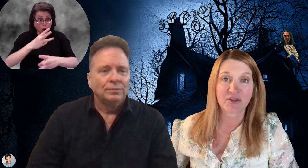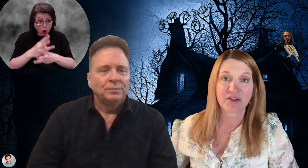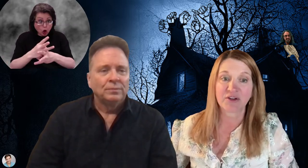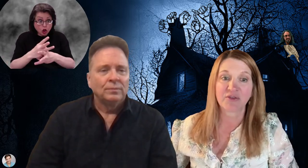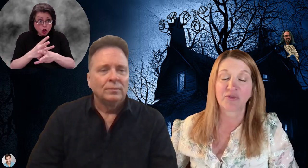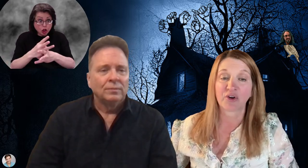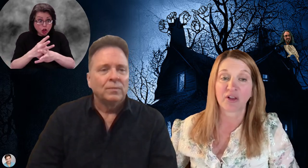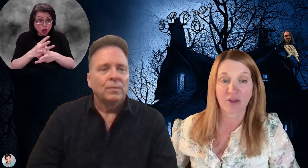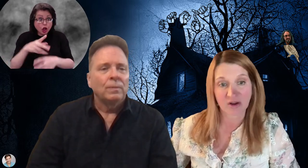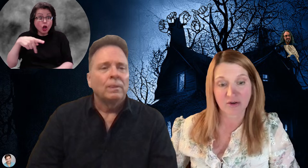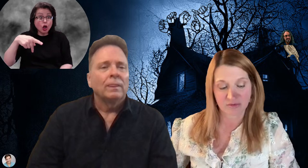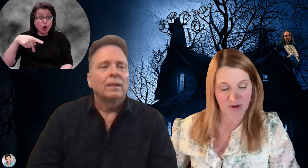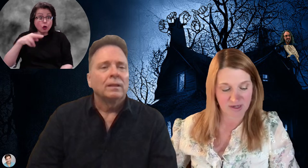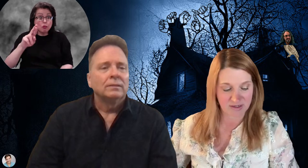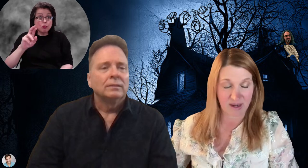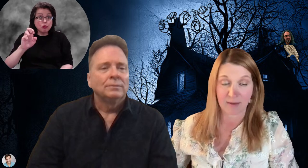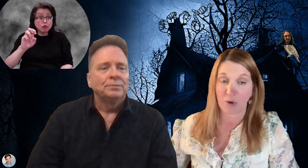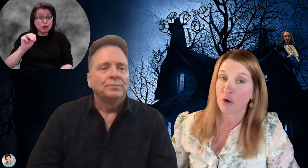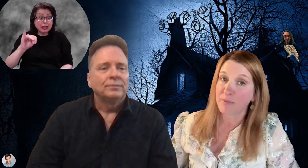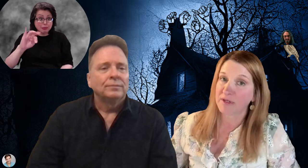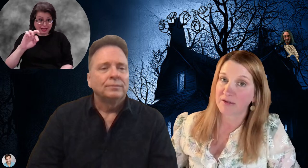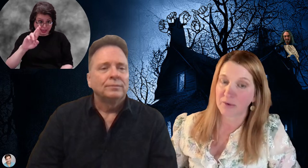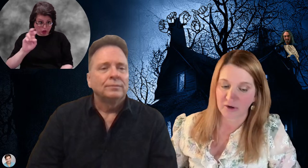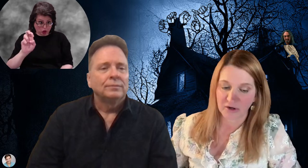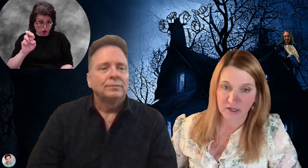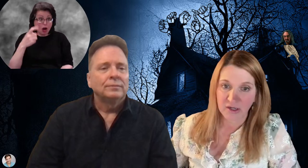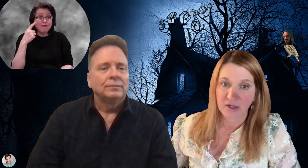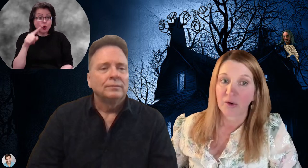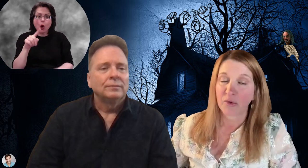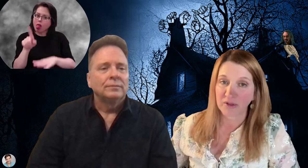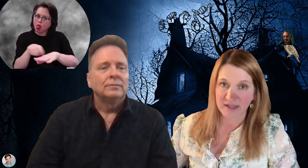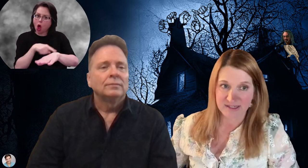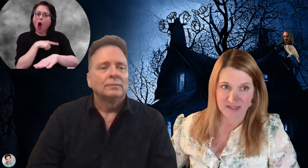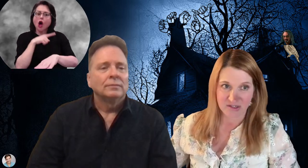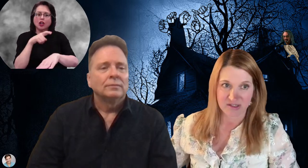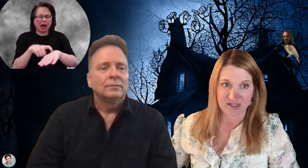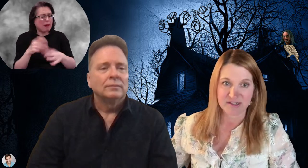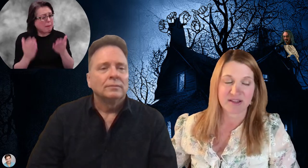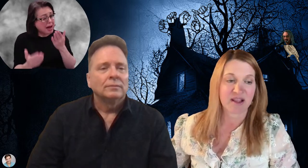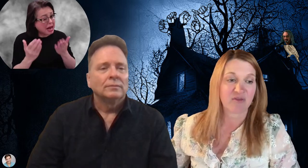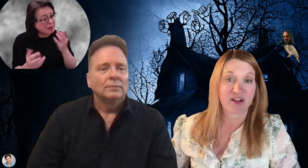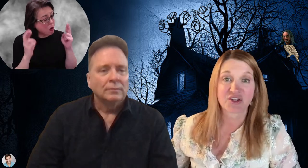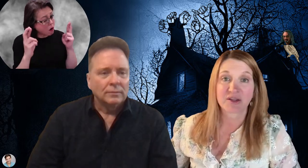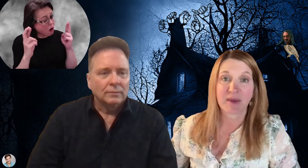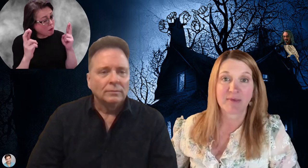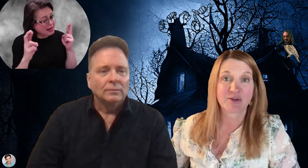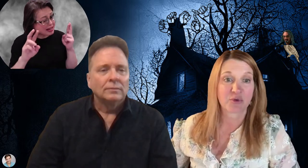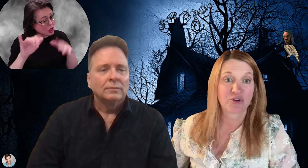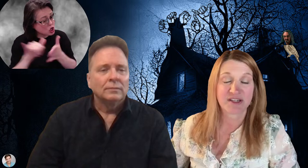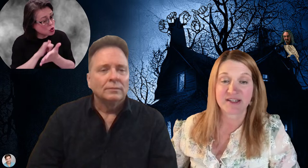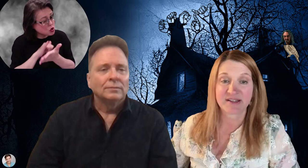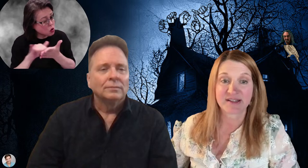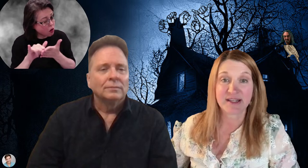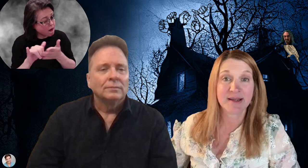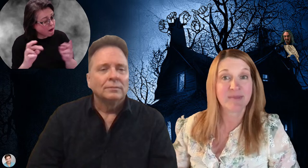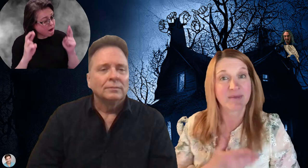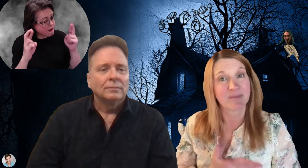theater for a longer run. I'm hoping, I'm York or Los Angeles, and then eventually maybe tour to D.C., maybe